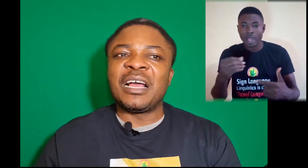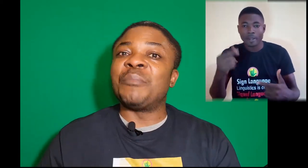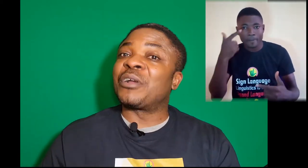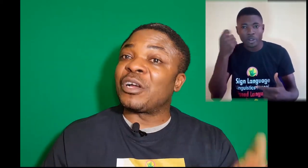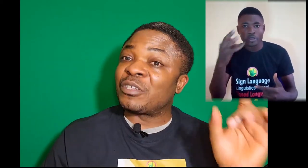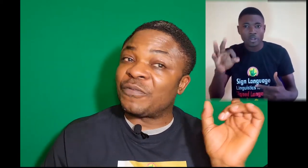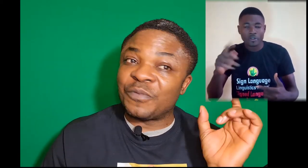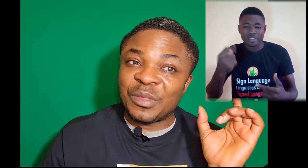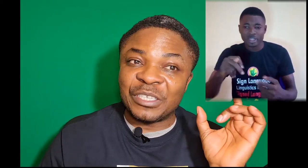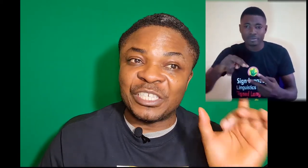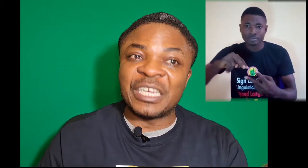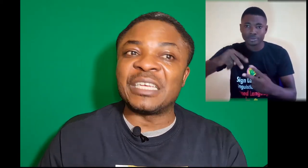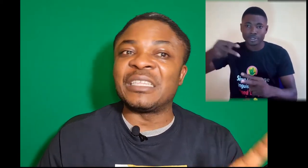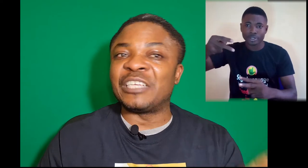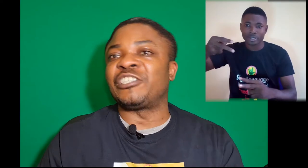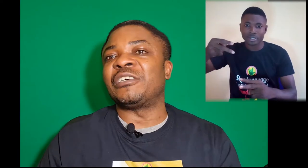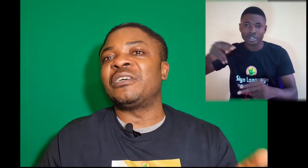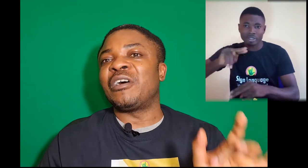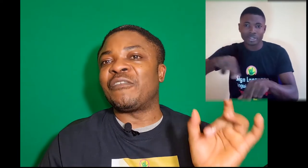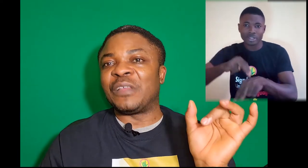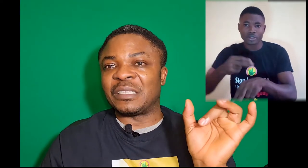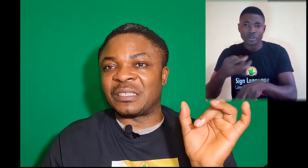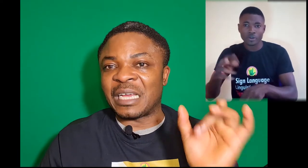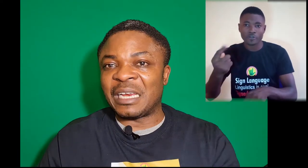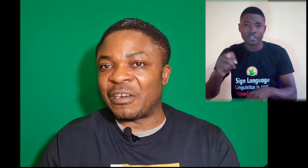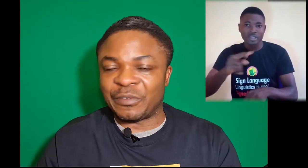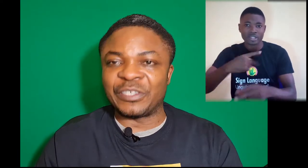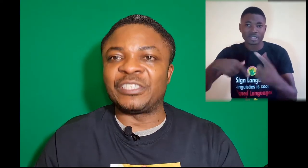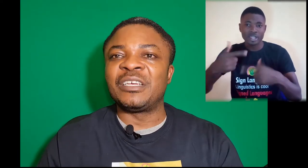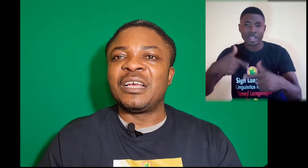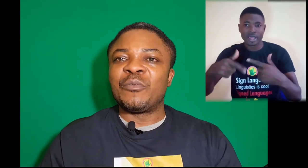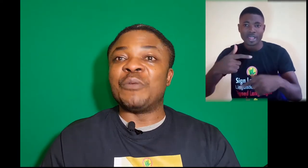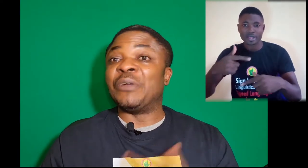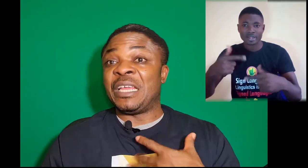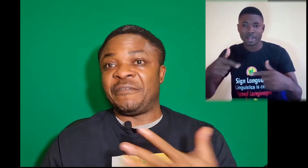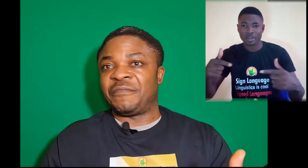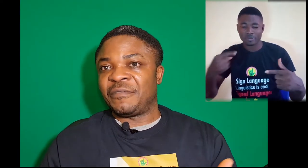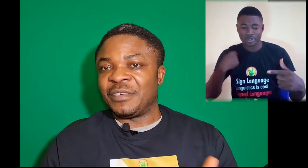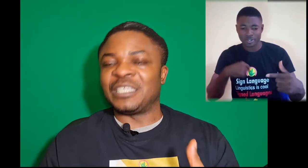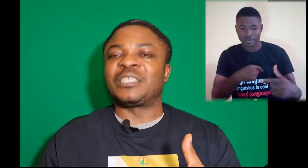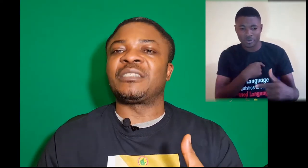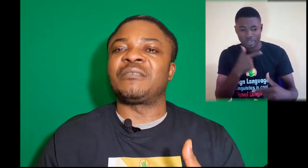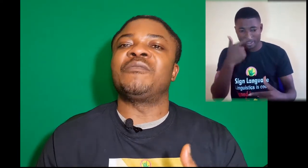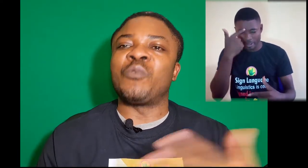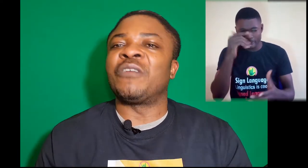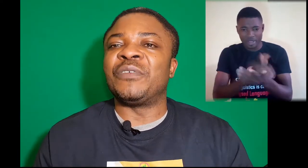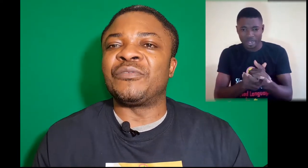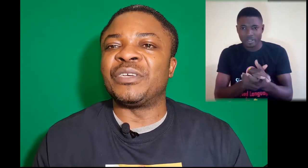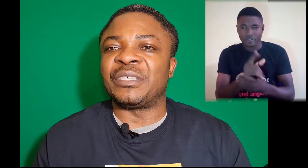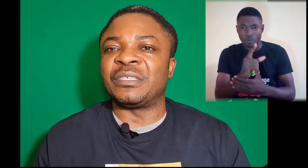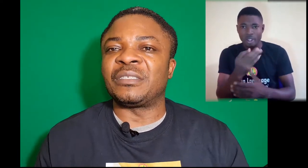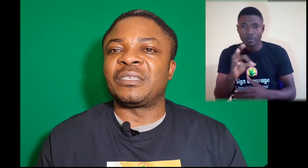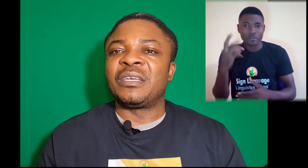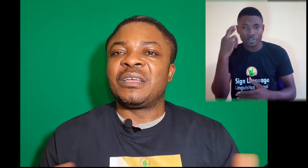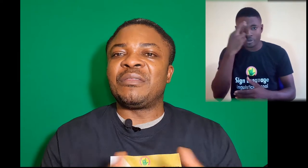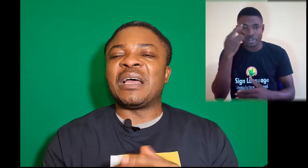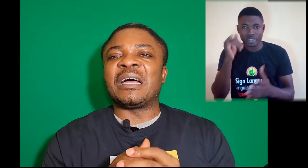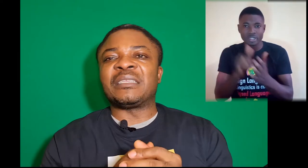because of the genetic nature of this sign language, we believe it's one of the reasons that